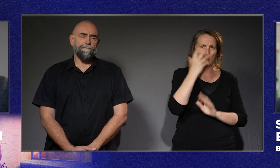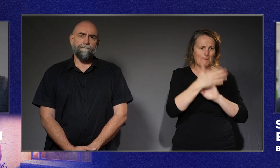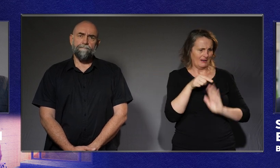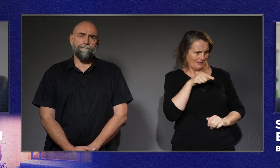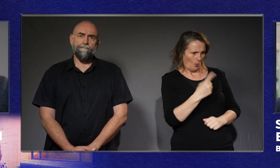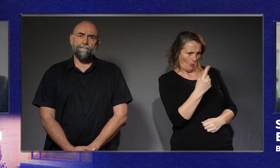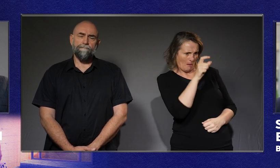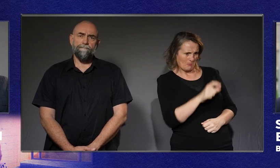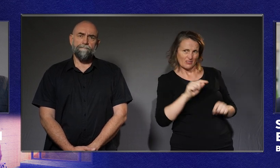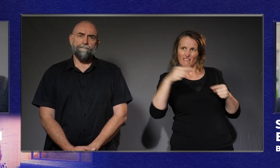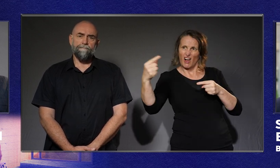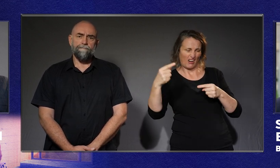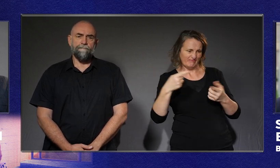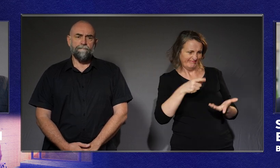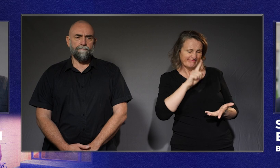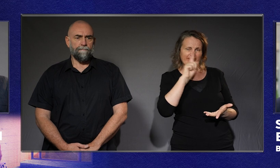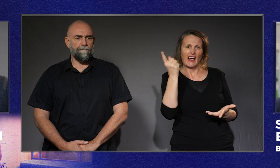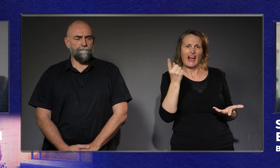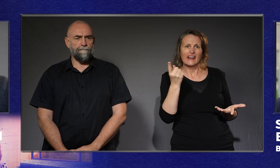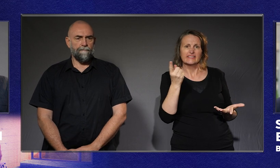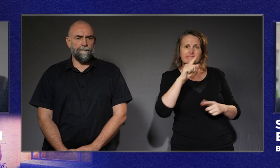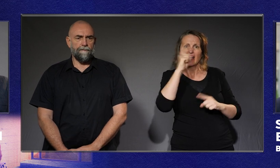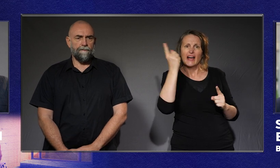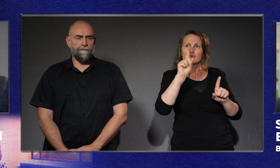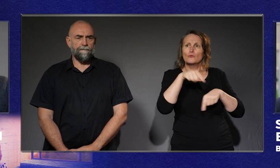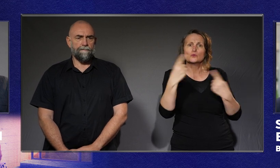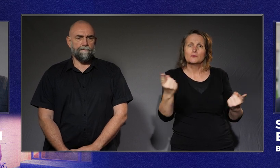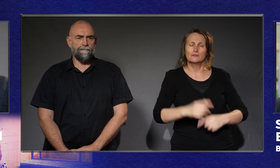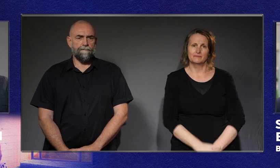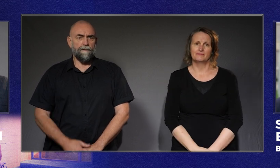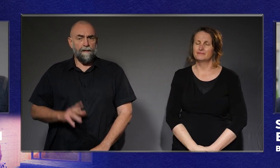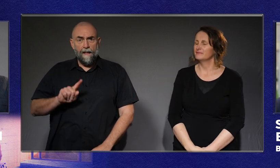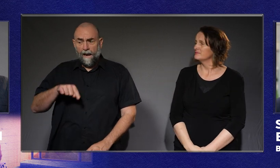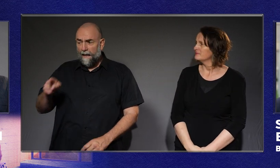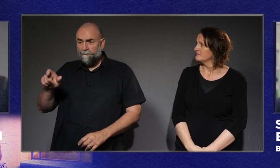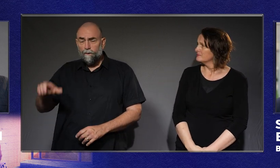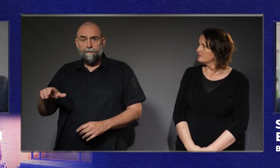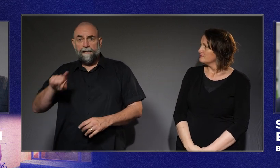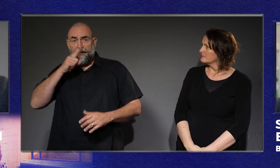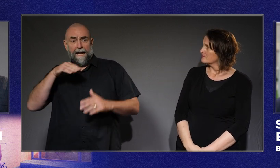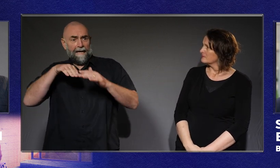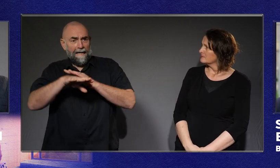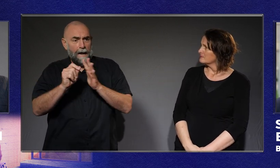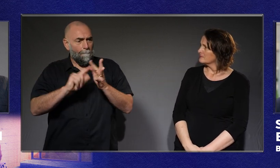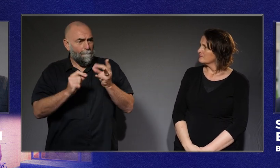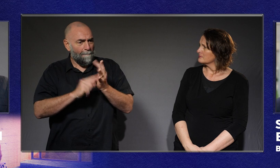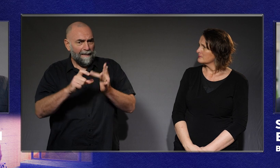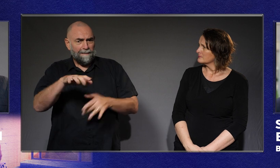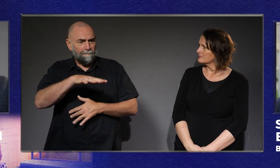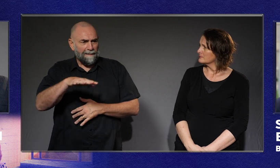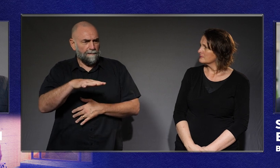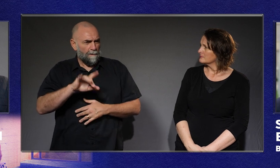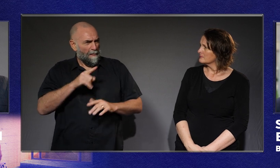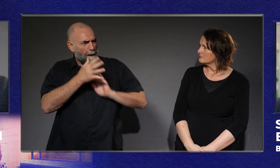side. So what does this case mean for the next person who is unable to access a public space? A person with,